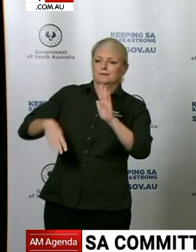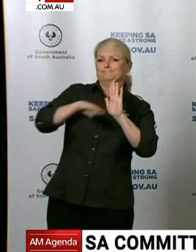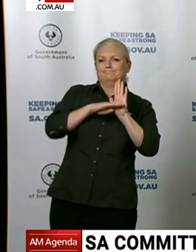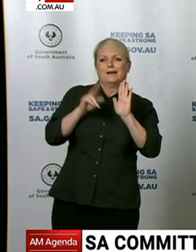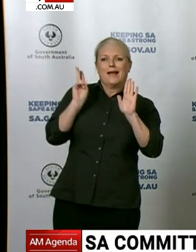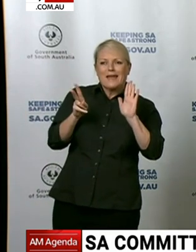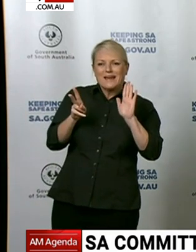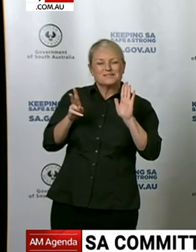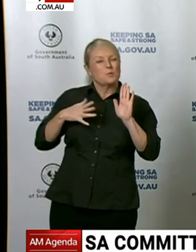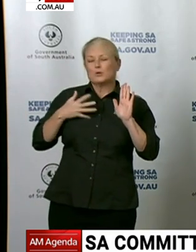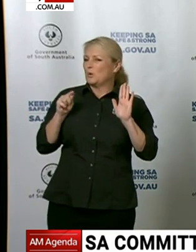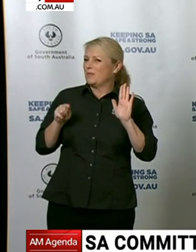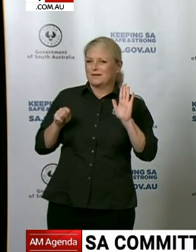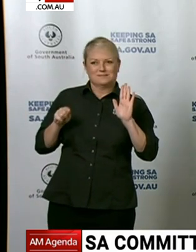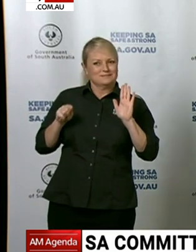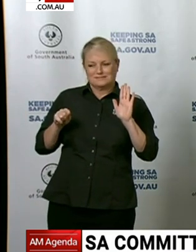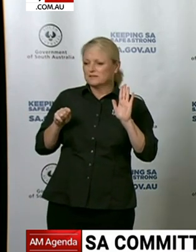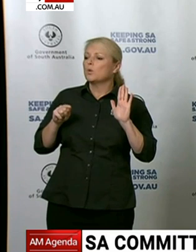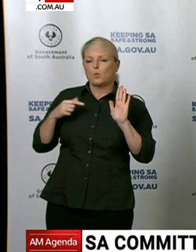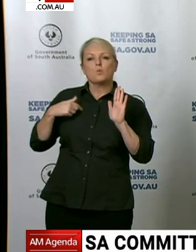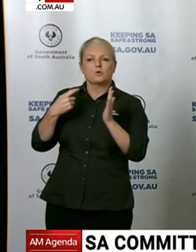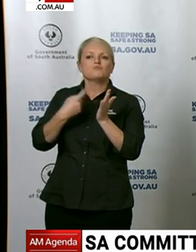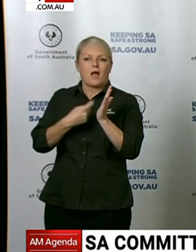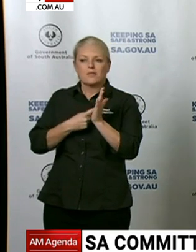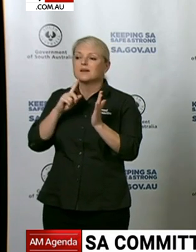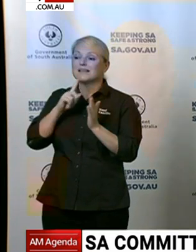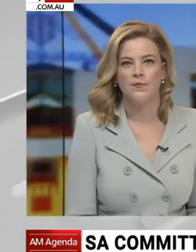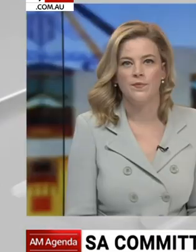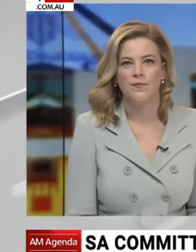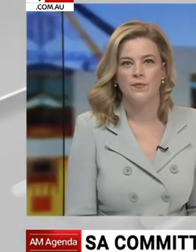be able to carefully release these measures so that we don't have to go backwards.